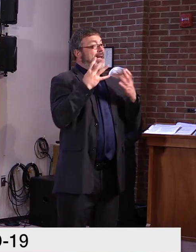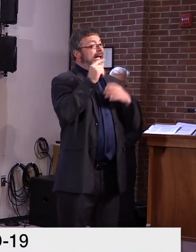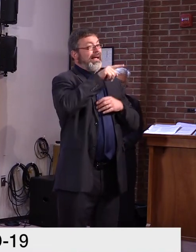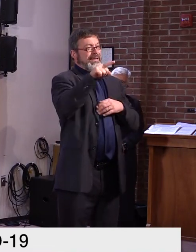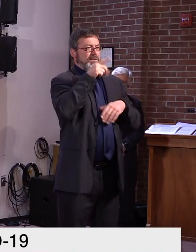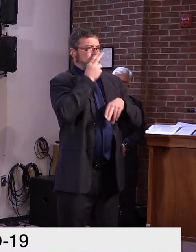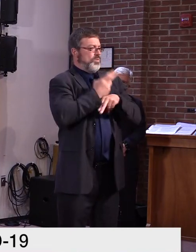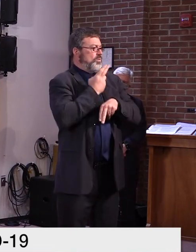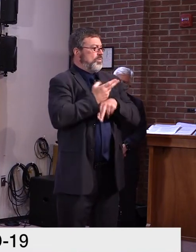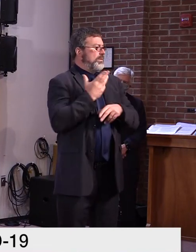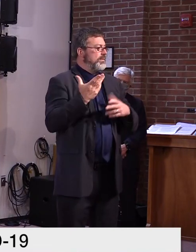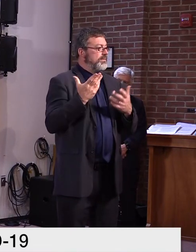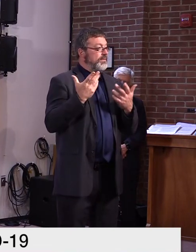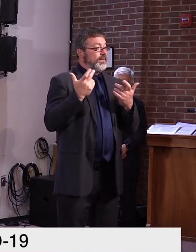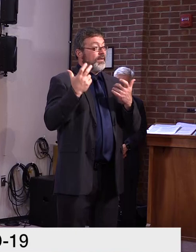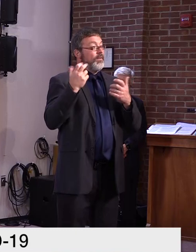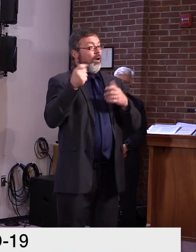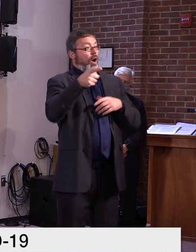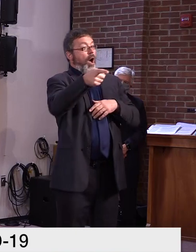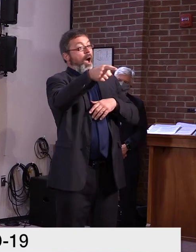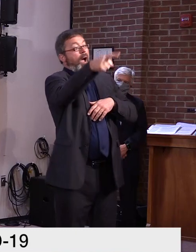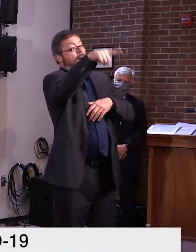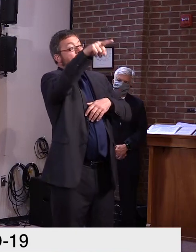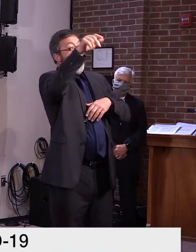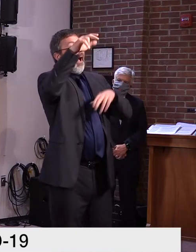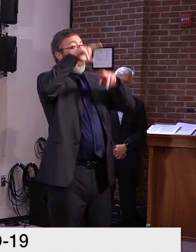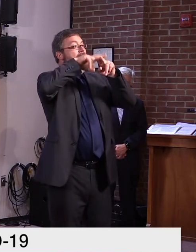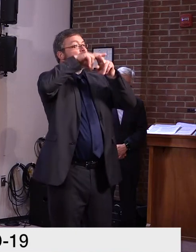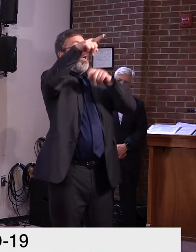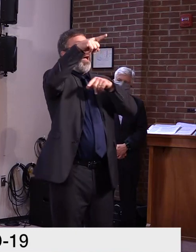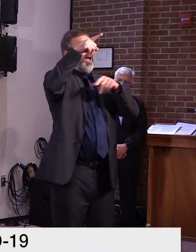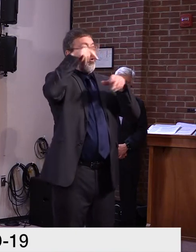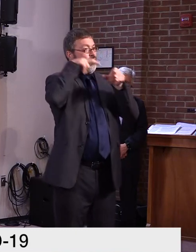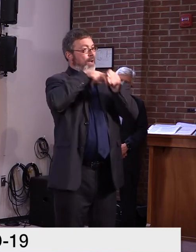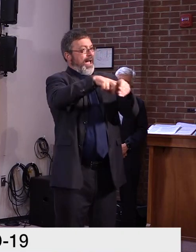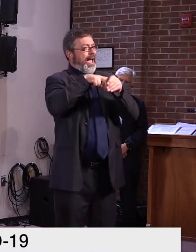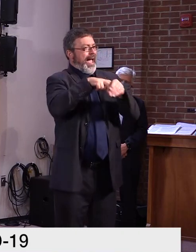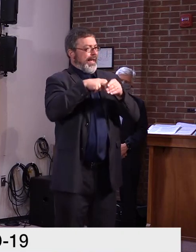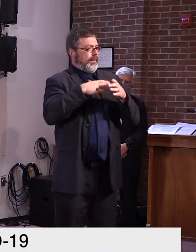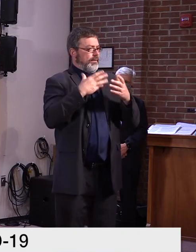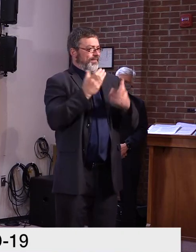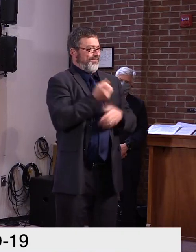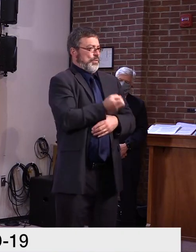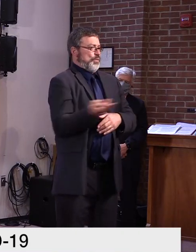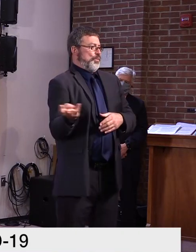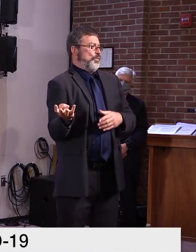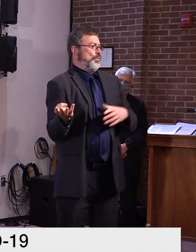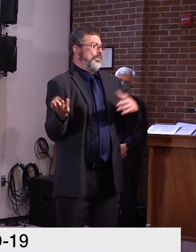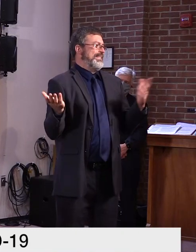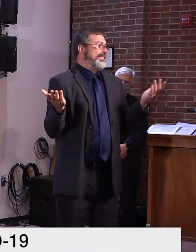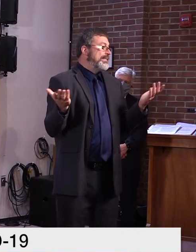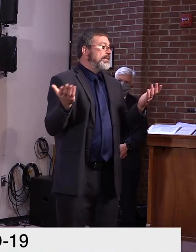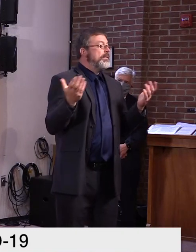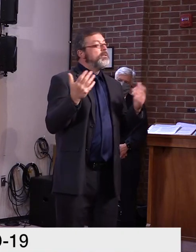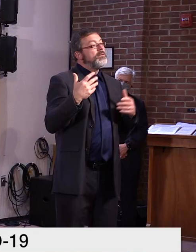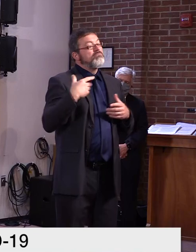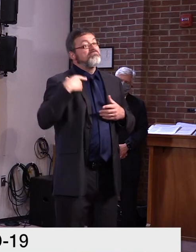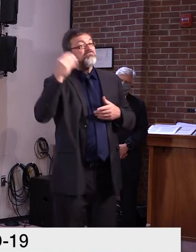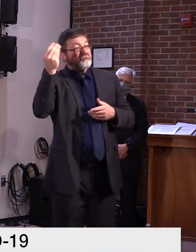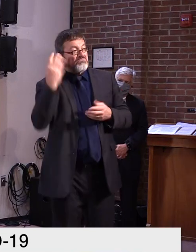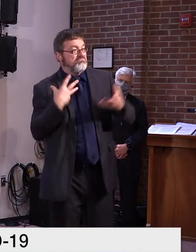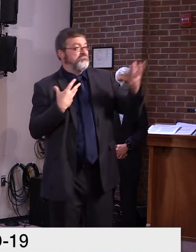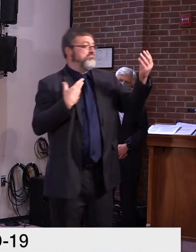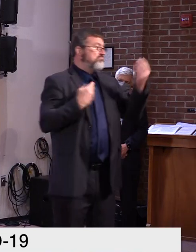way down as well. Um, but, uh, but I've heard, uh, that there's some, uh, some news, uh, they want to start, uh,